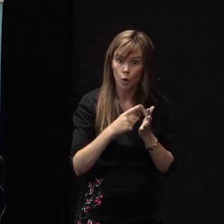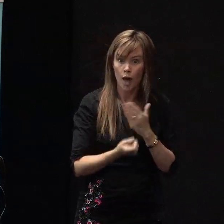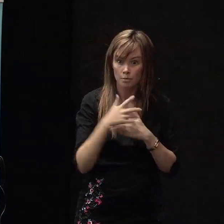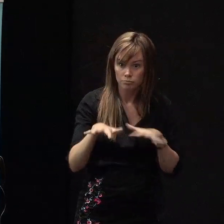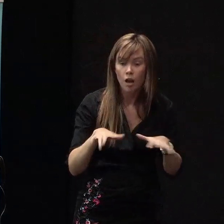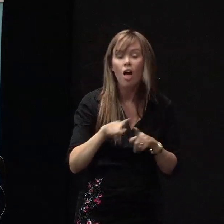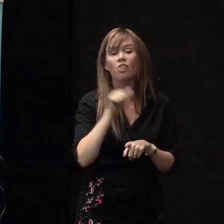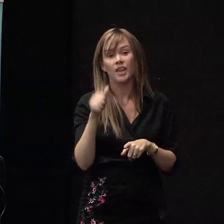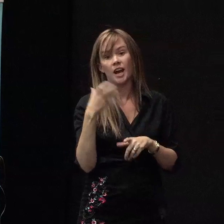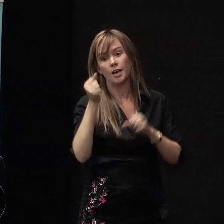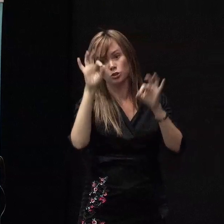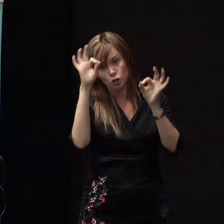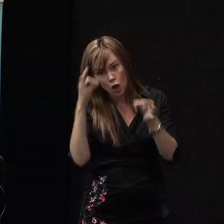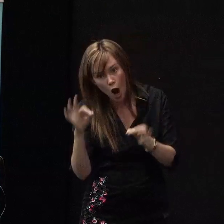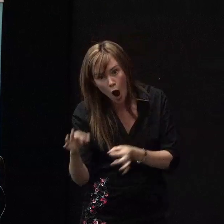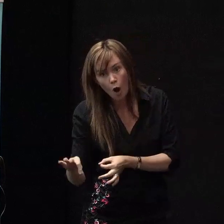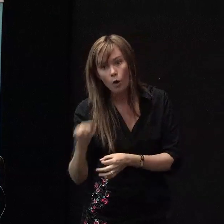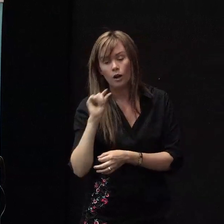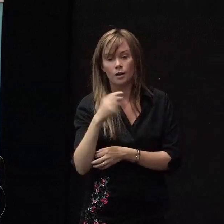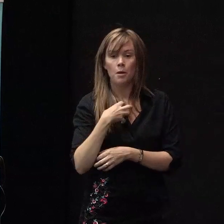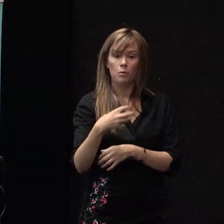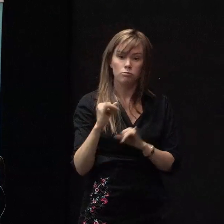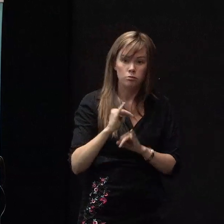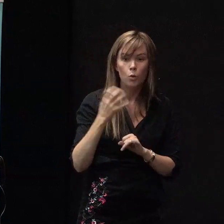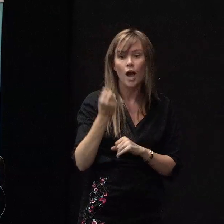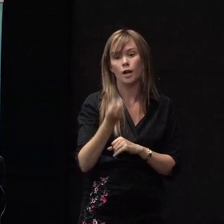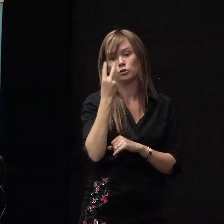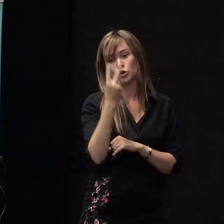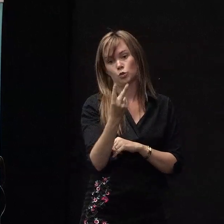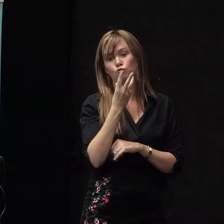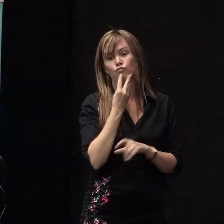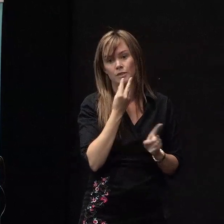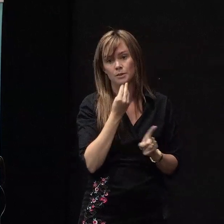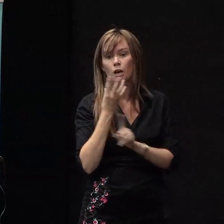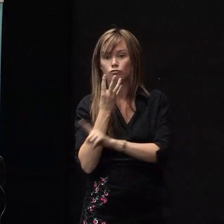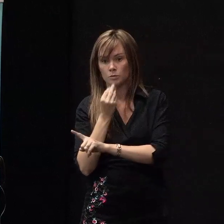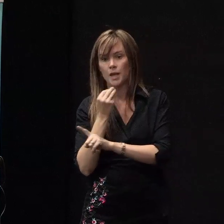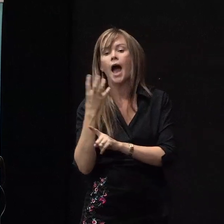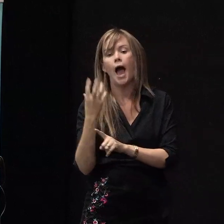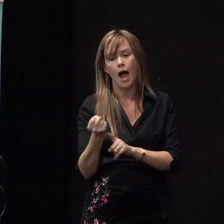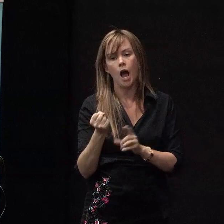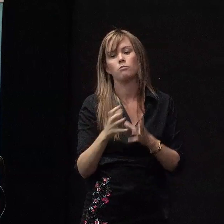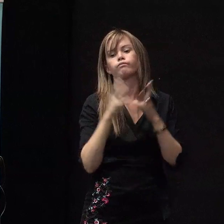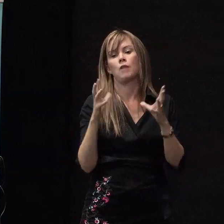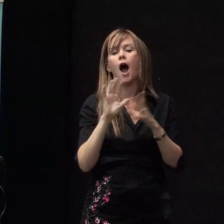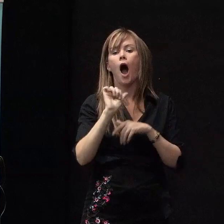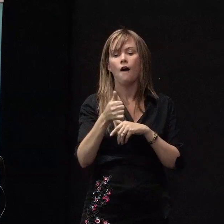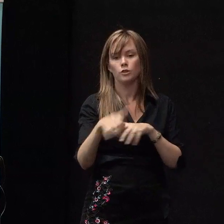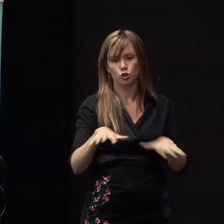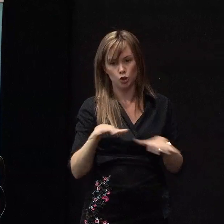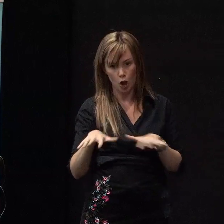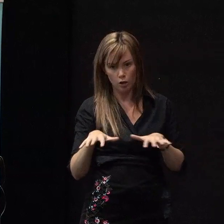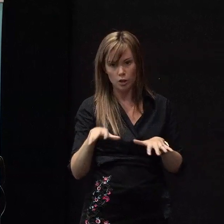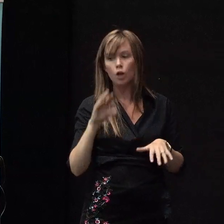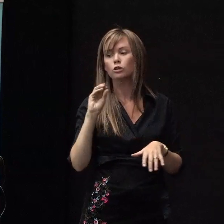of disaster and then we had two Christmases in a row where we had significant aftershocks. So, our pattern